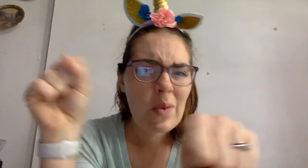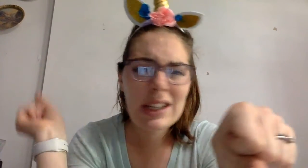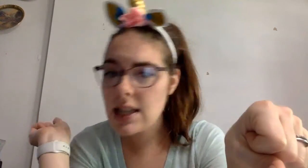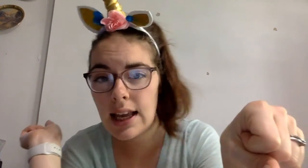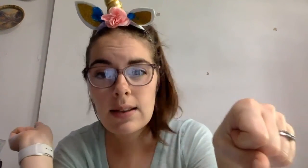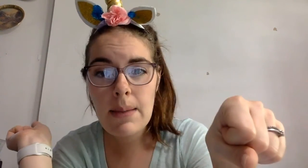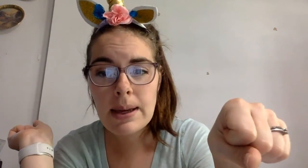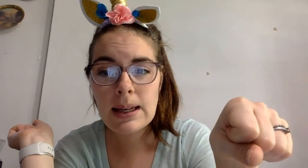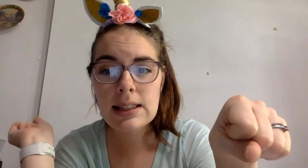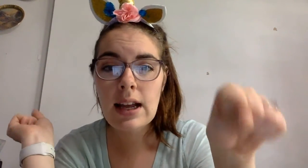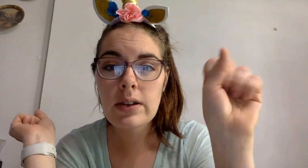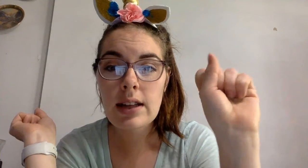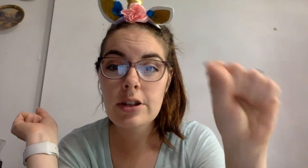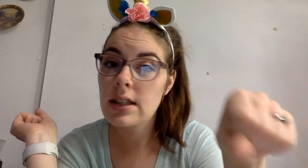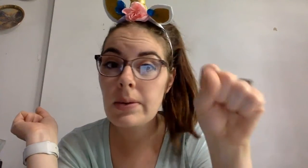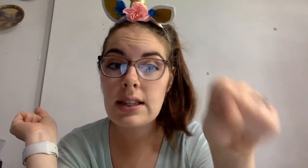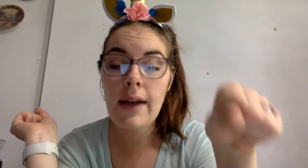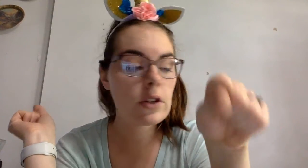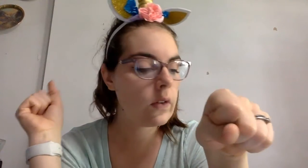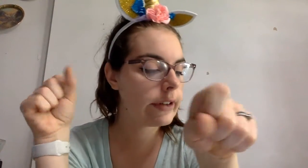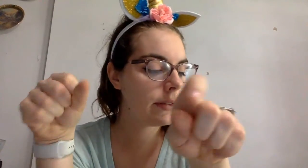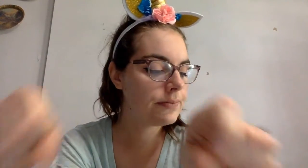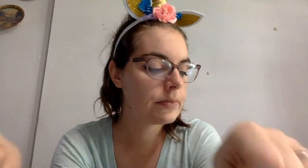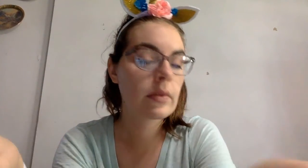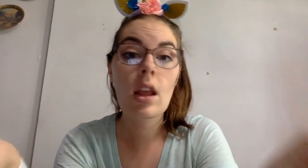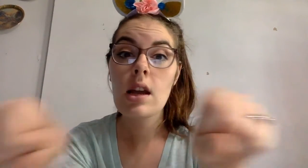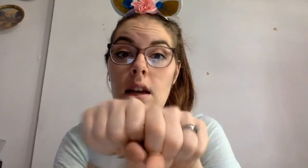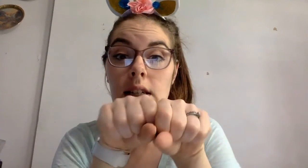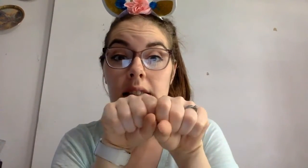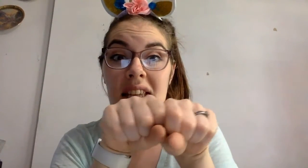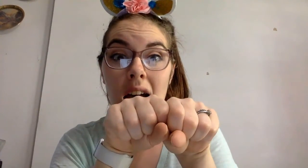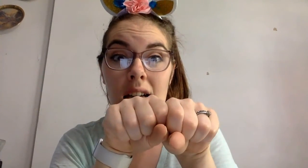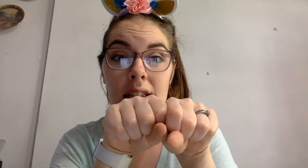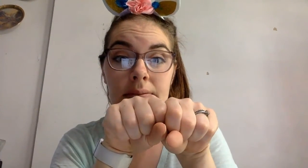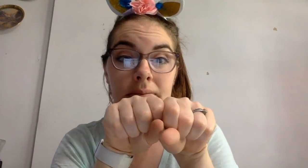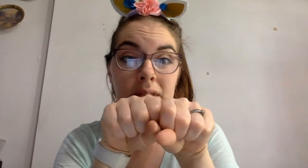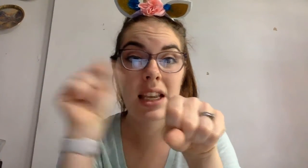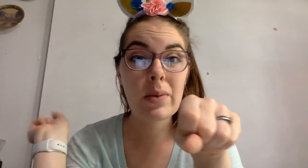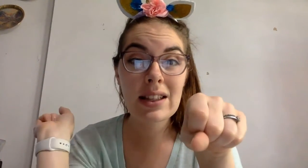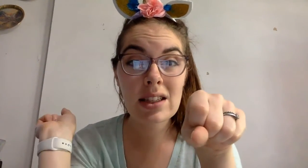We're going to take out that beginning sound and just see what's left over. Tug. Take away t.